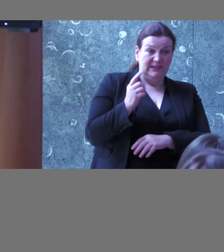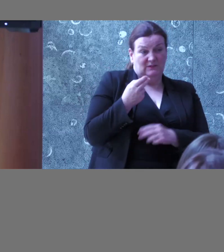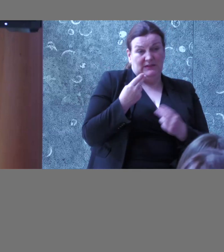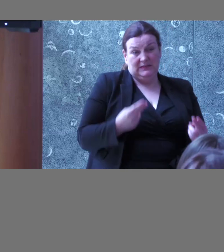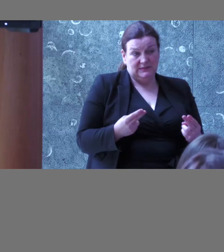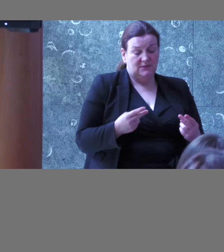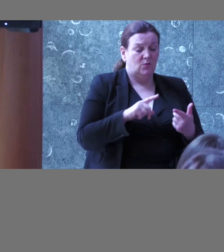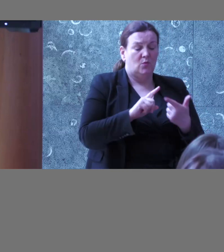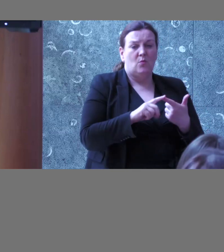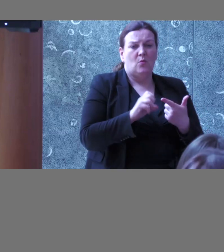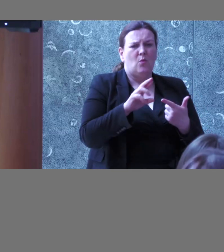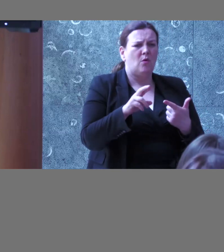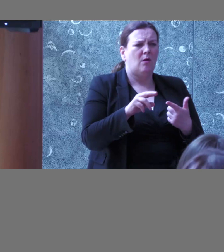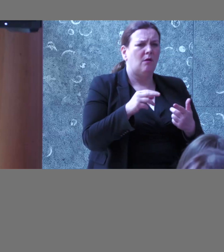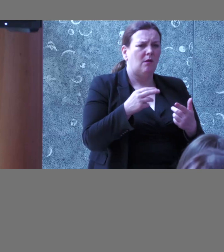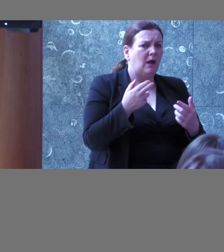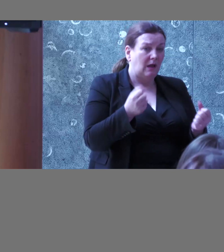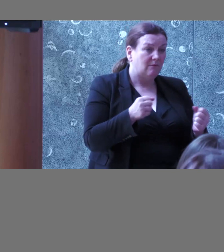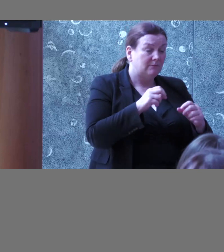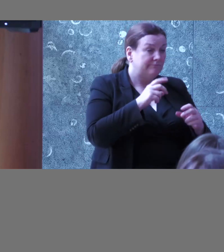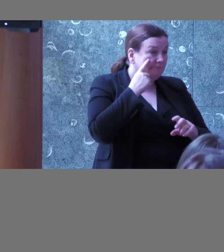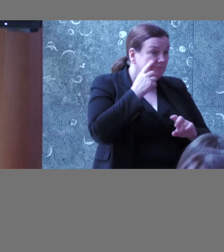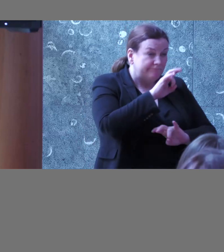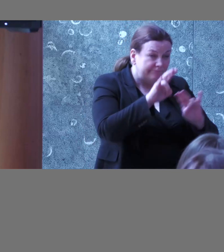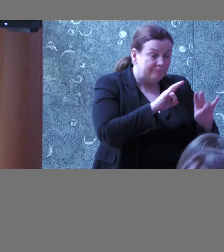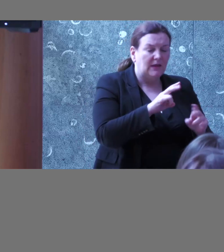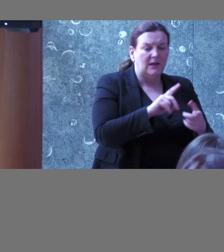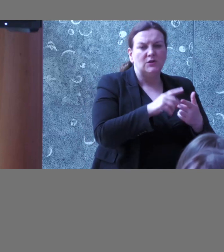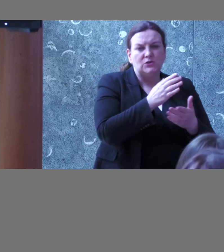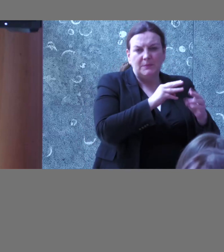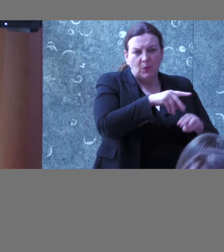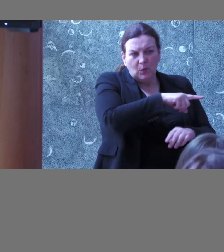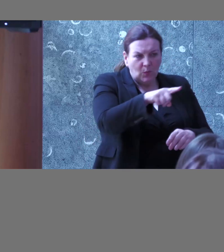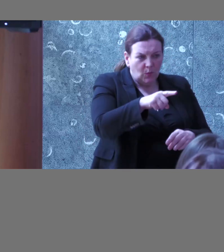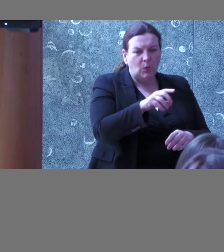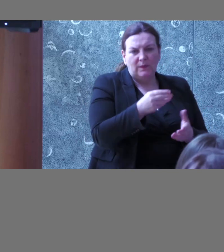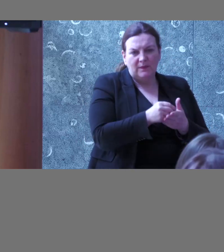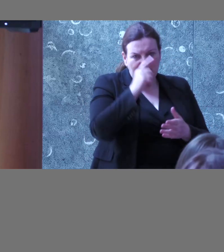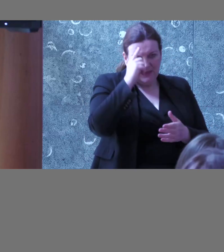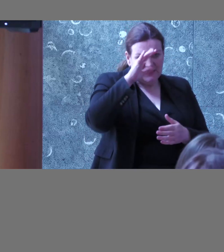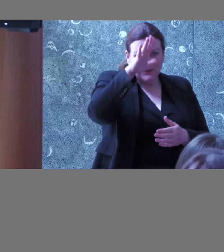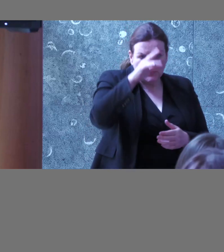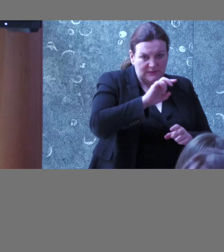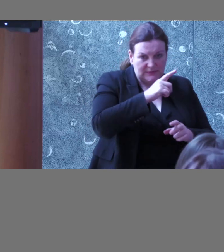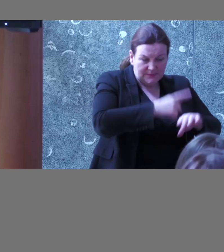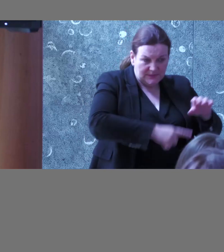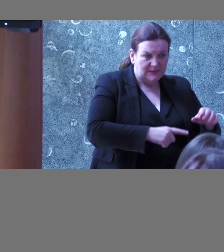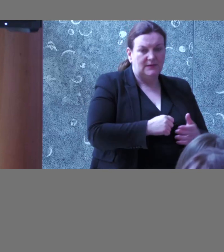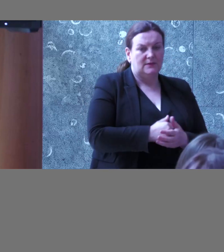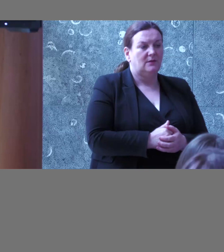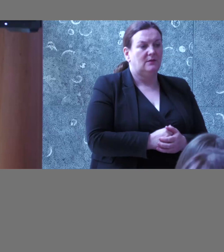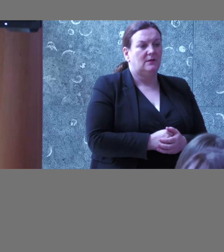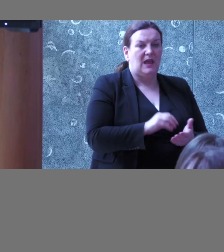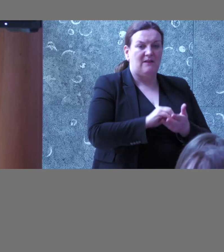or we've also carried out sessions with people with intellectual disabilities. Sometimes their supporters have been